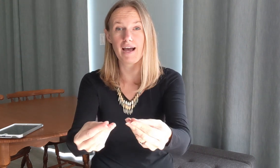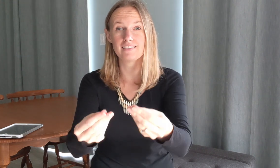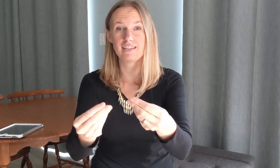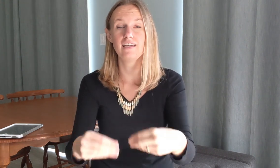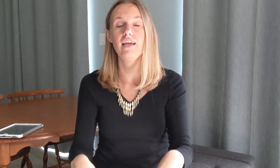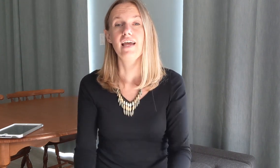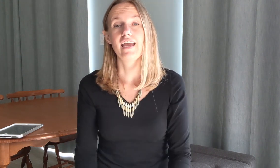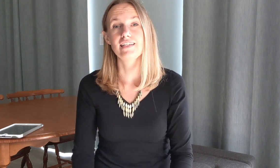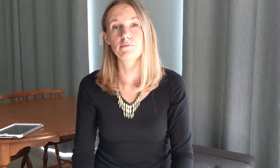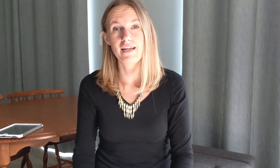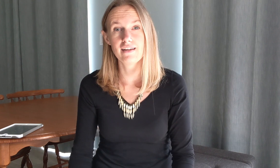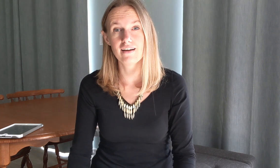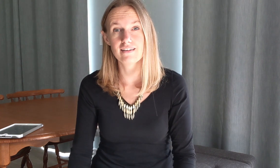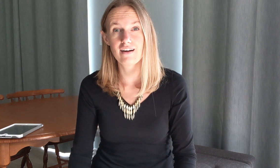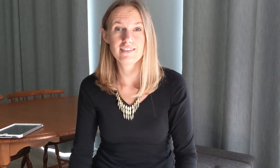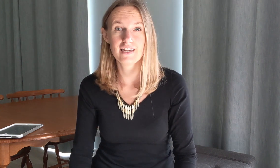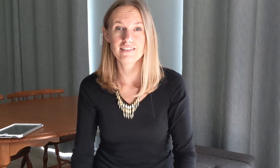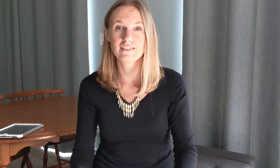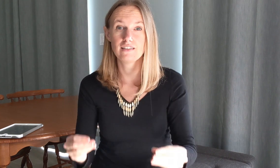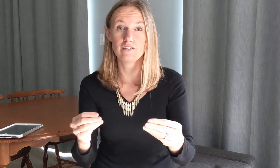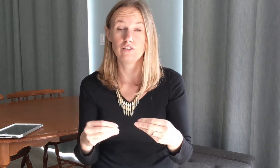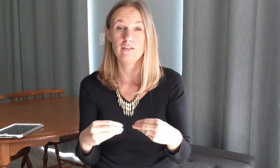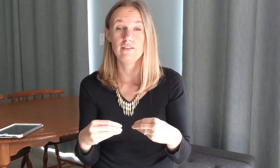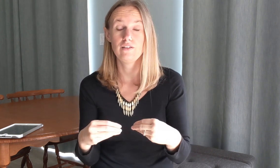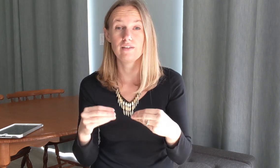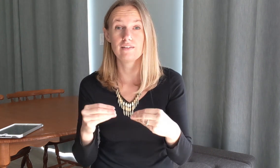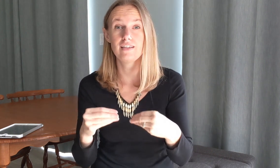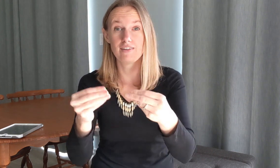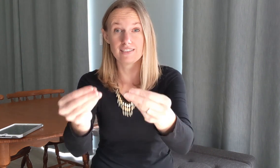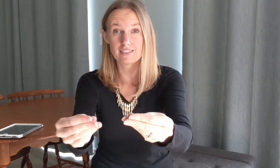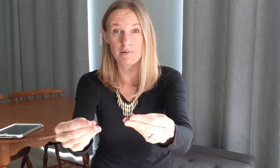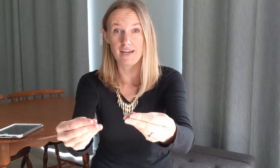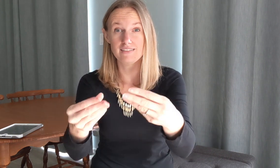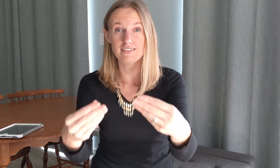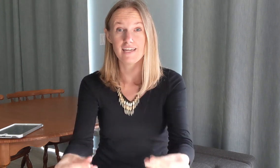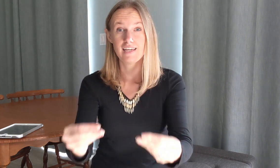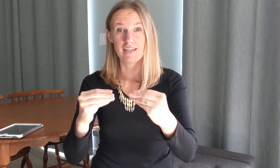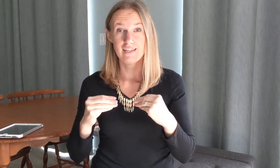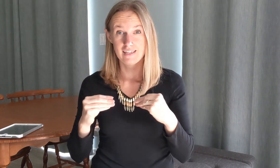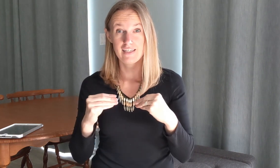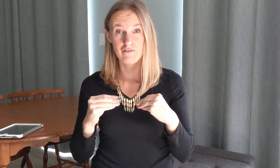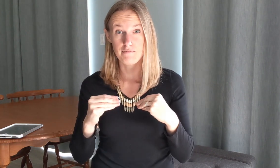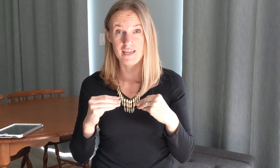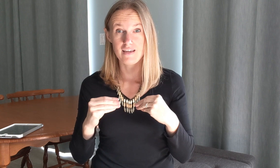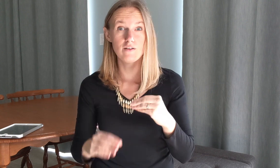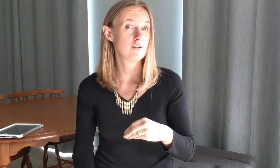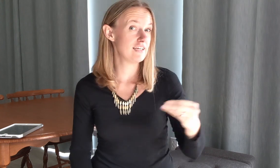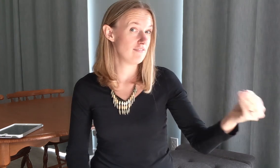passing and depending on the context you're either giving to someone else give me or give